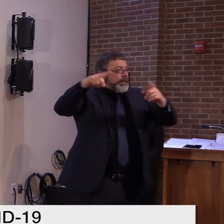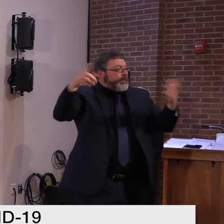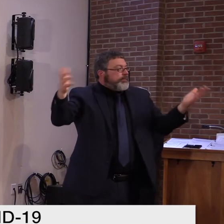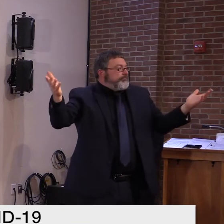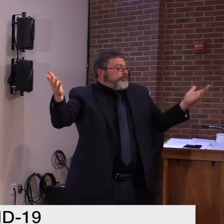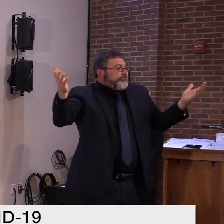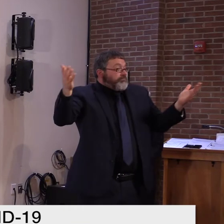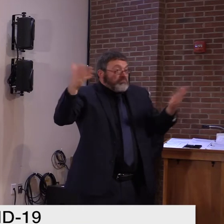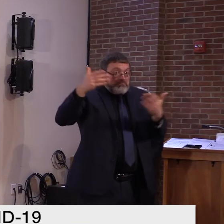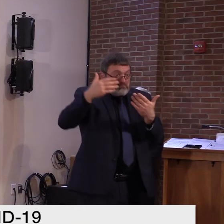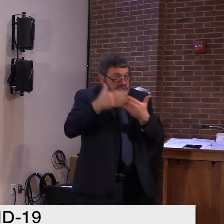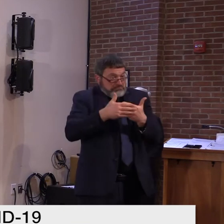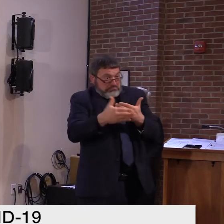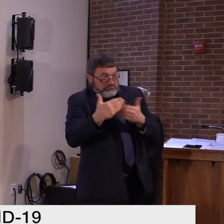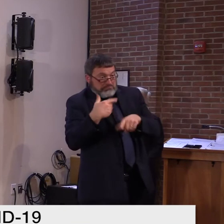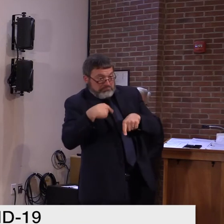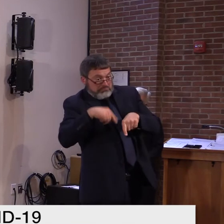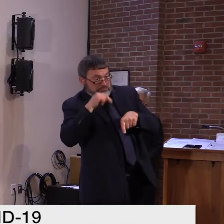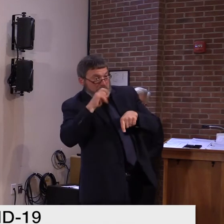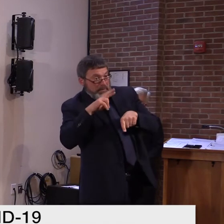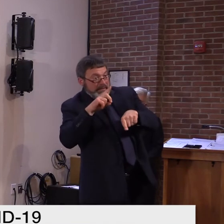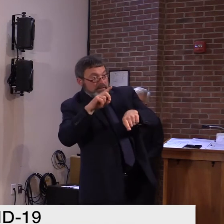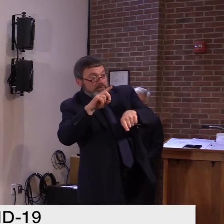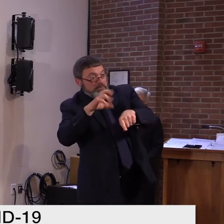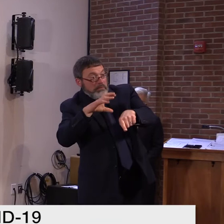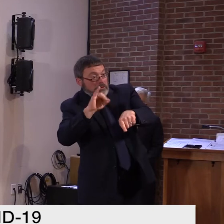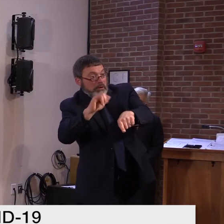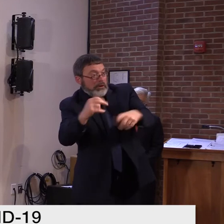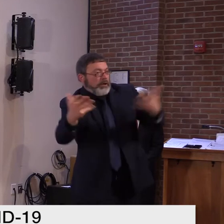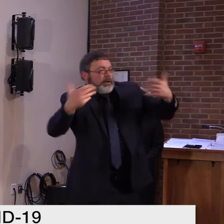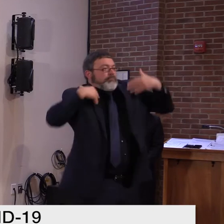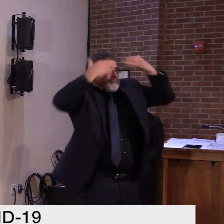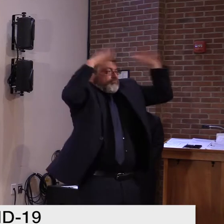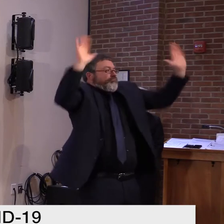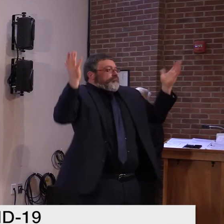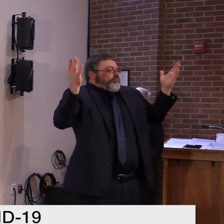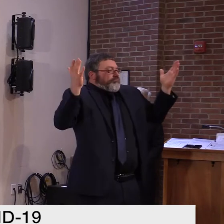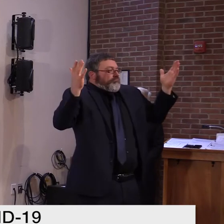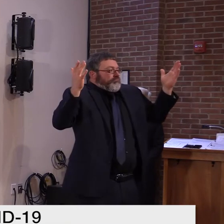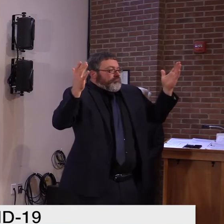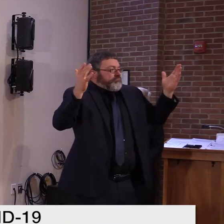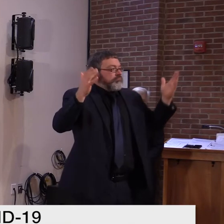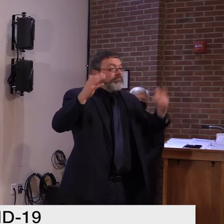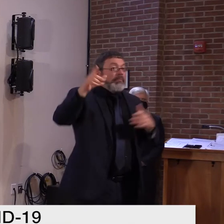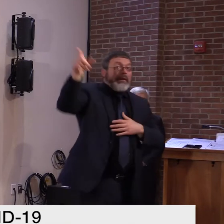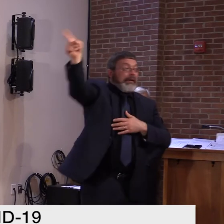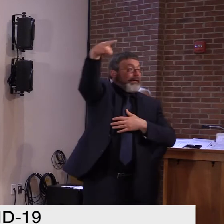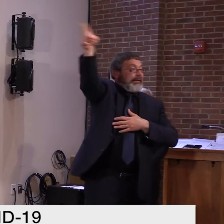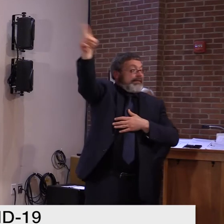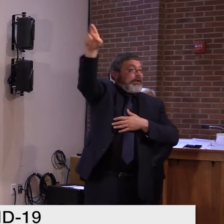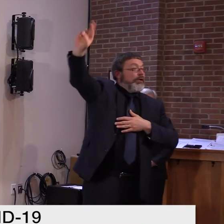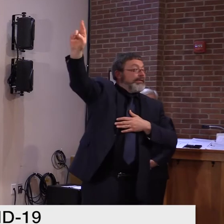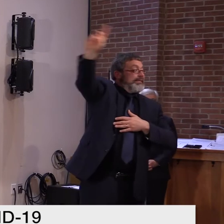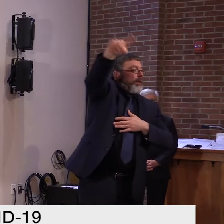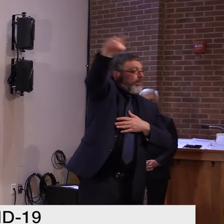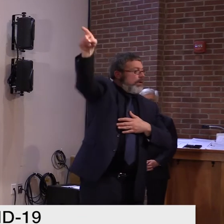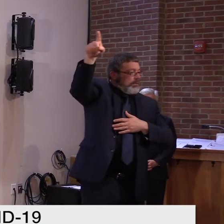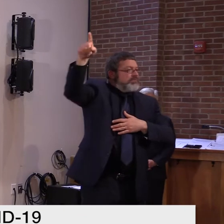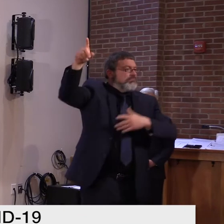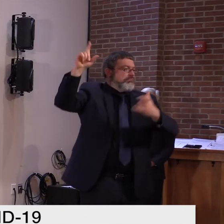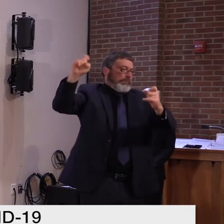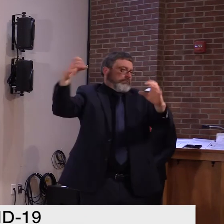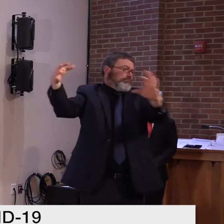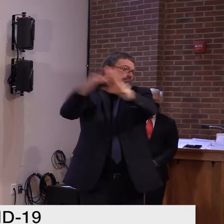But I'm confident that Republicans and Democrats alike will come together eventually to provide relief because we